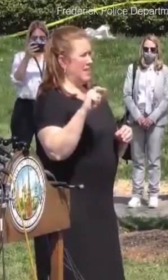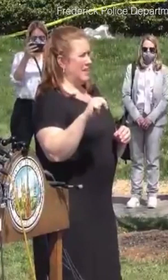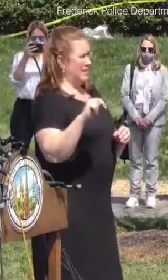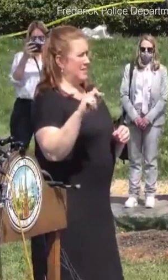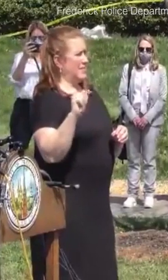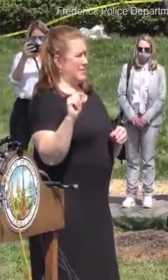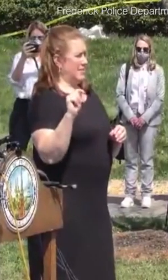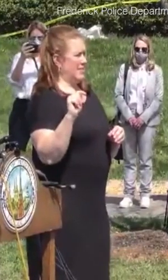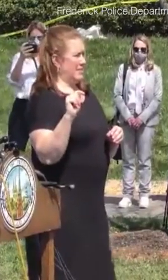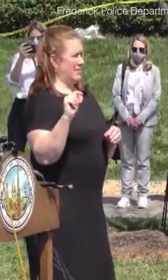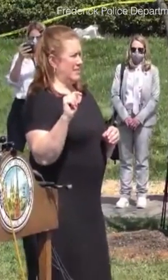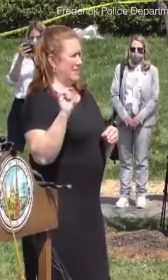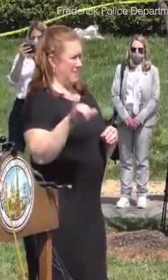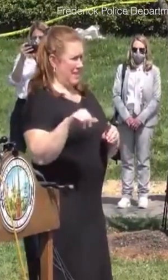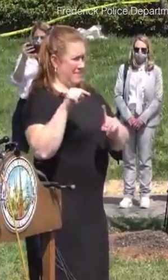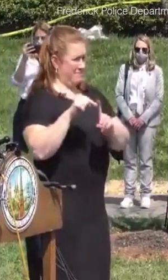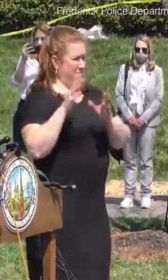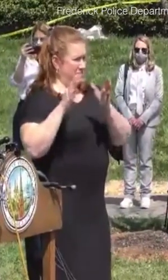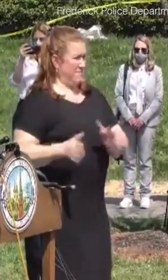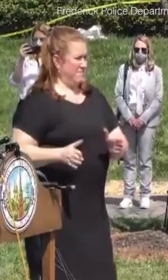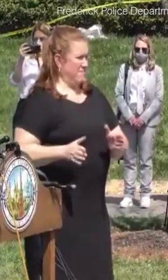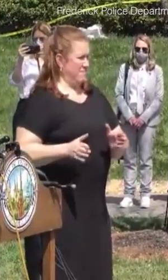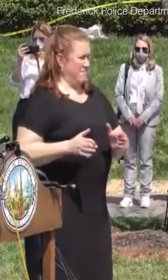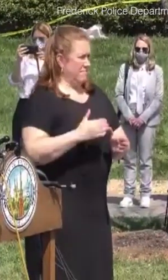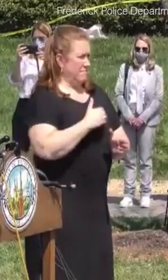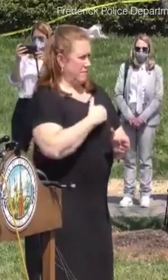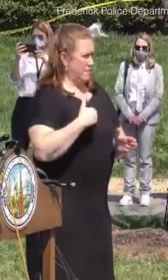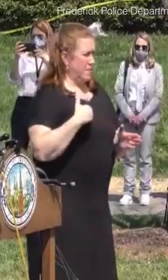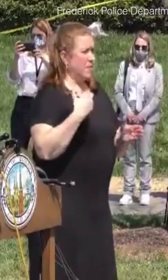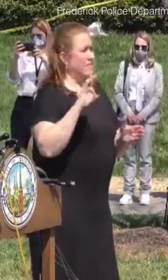confirm that he is an active member of the Navy at the rank of E4.